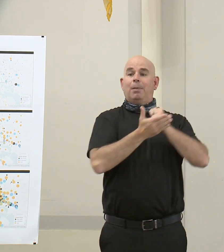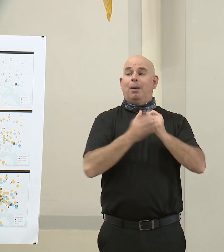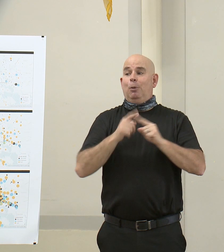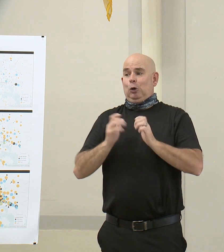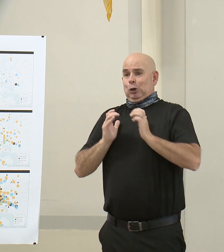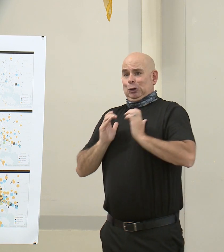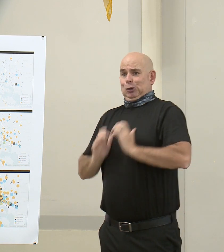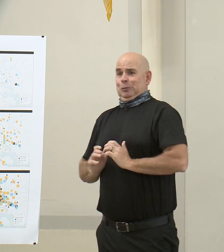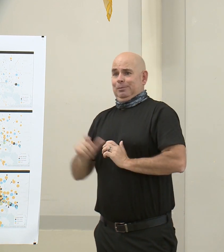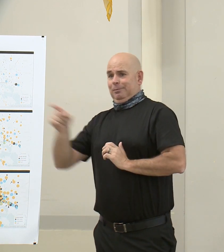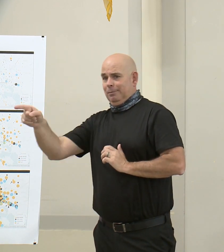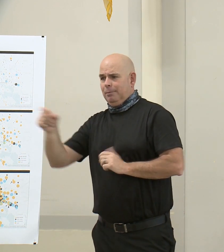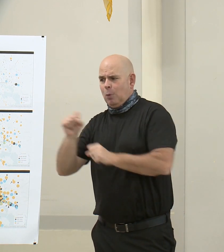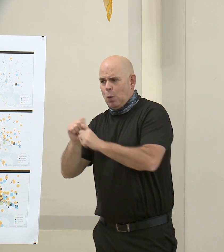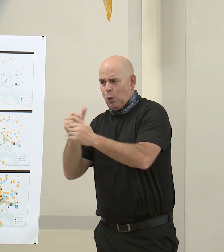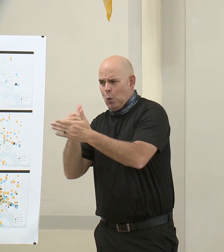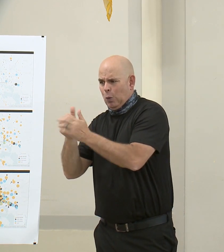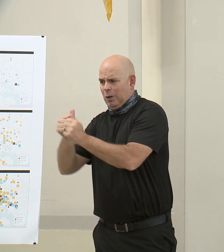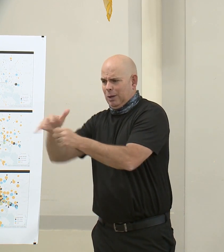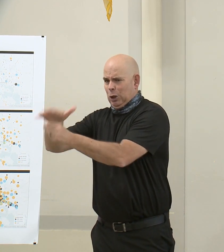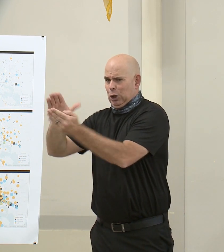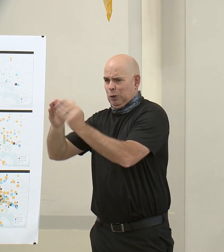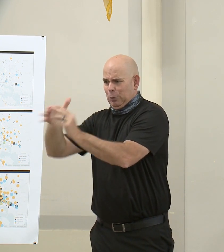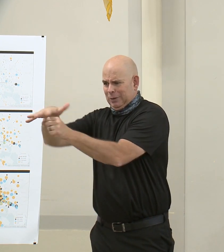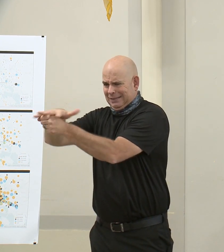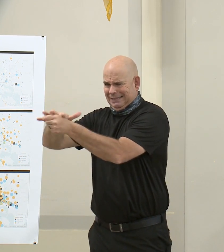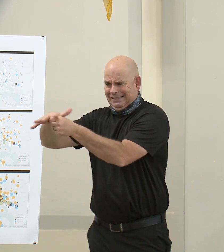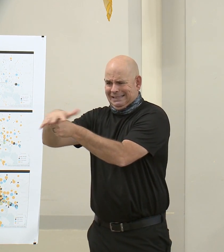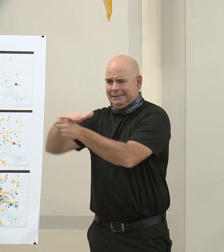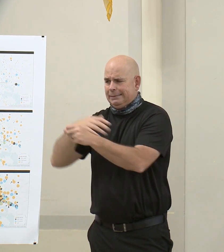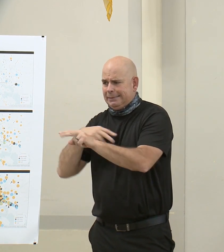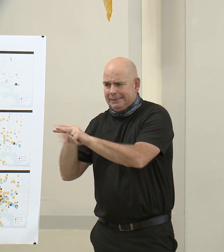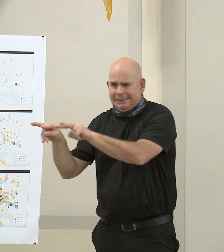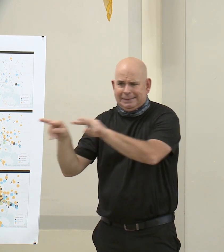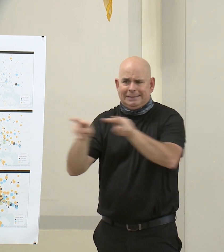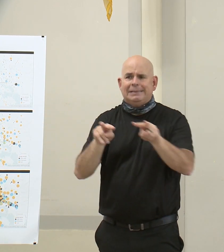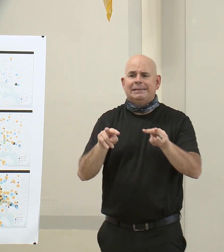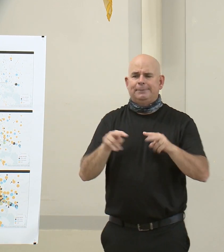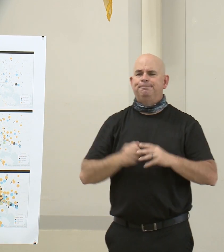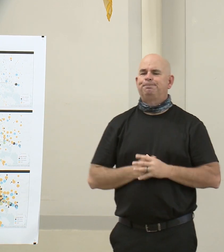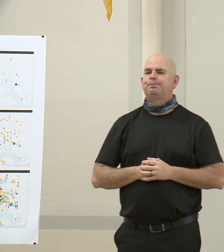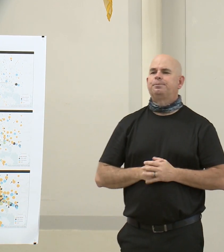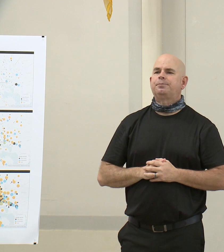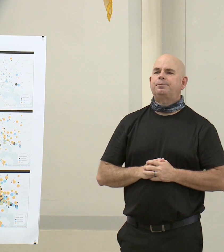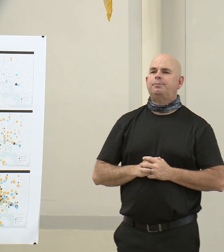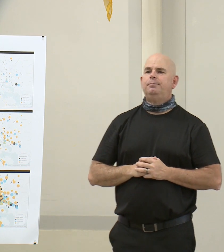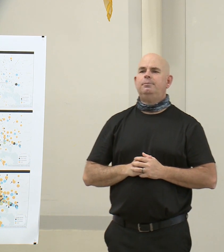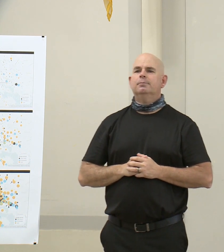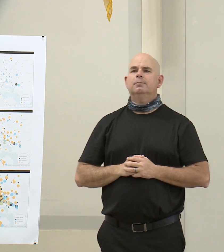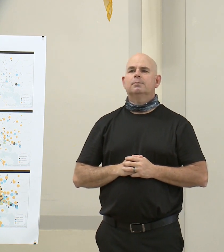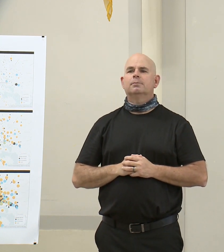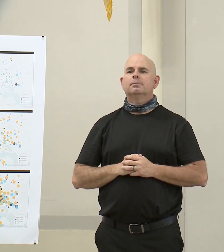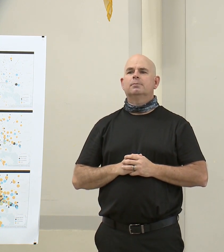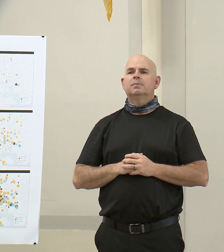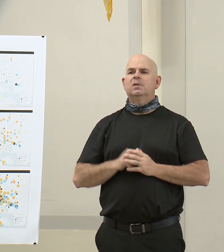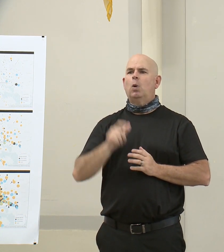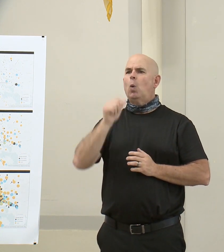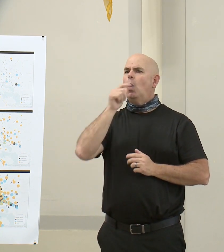with community leaders and government officials to help those who are most affected with the health and social impacts of the virus.